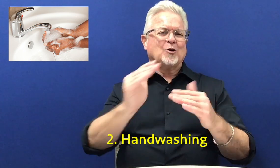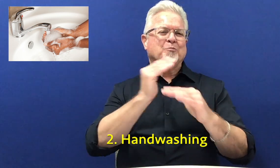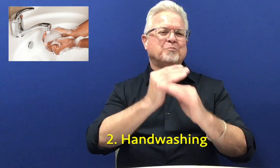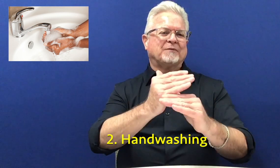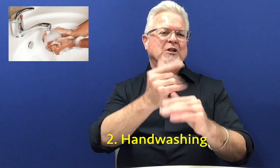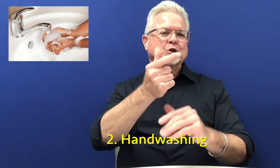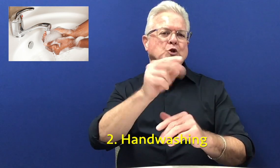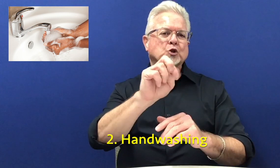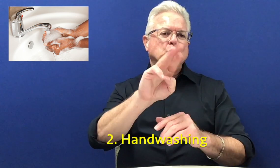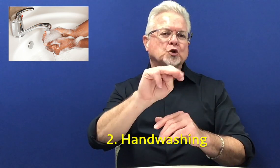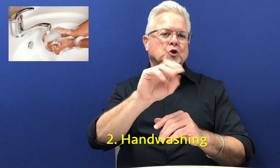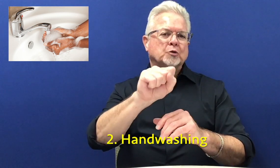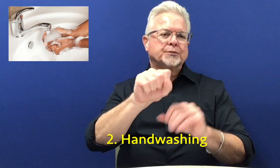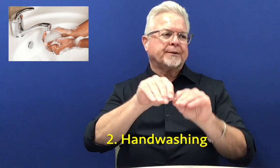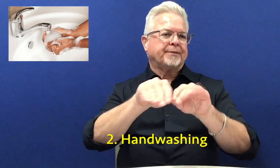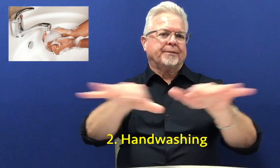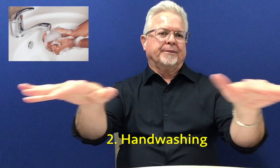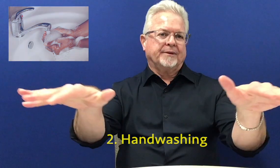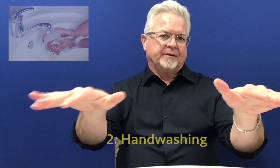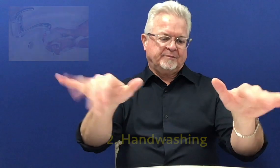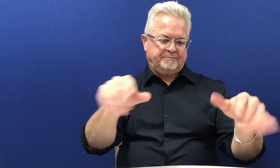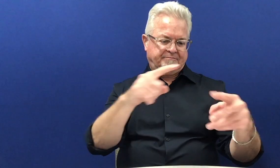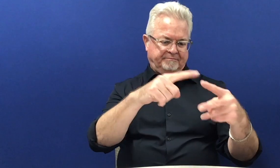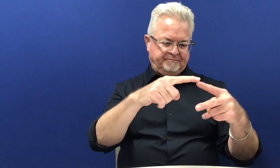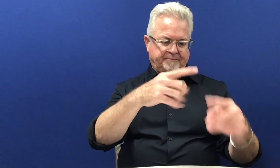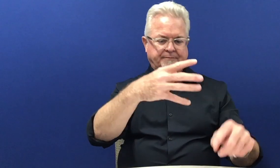wash your hands. This will prevent germs from spreading.